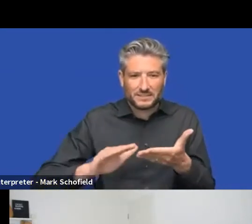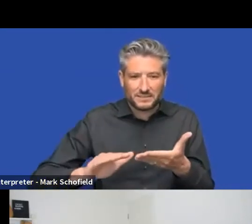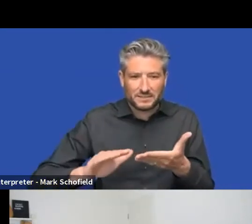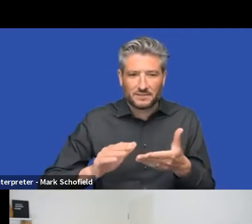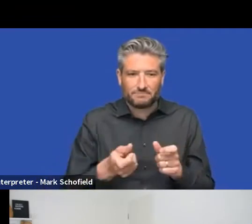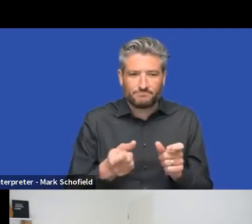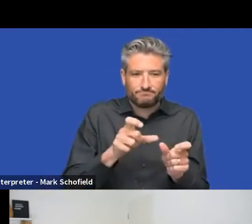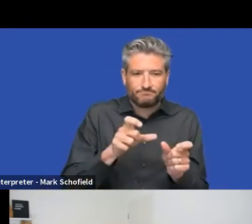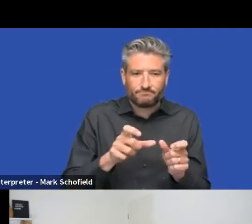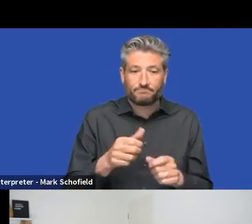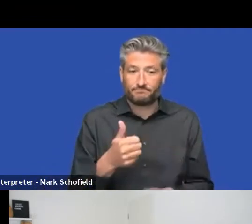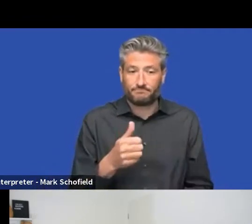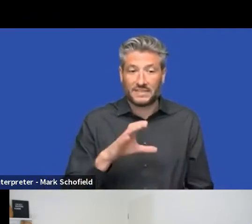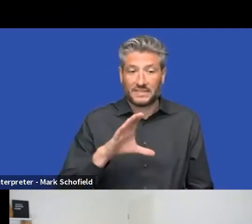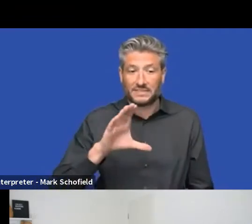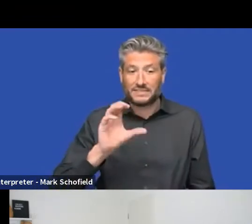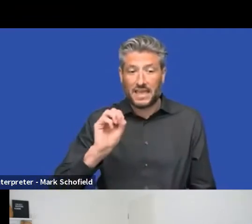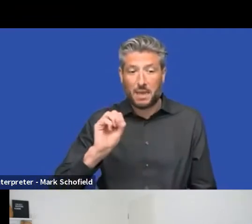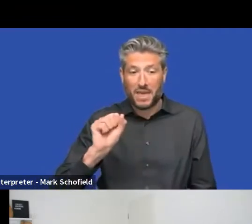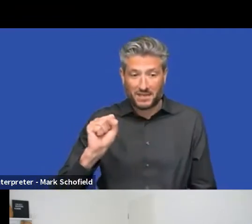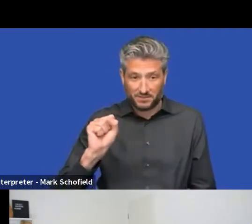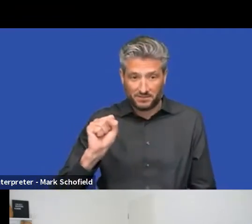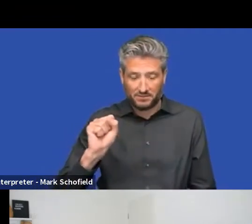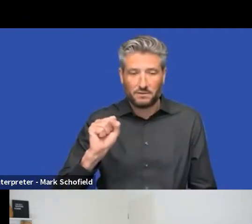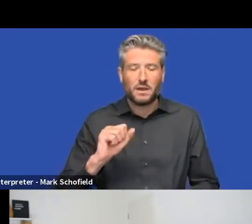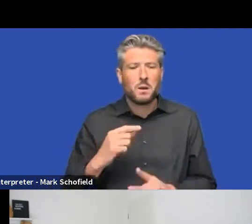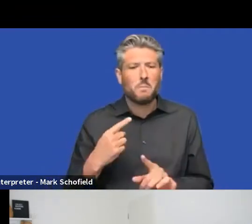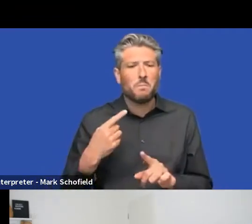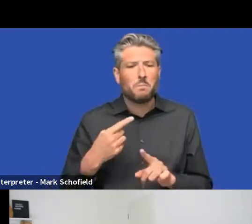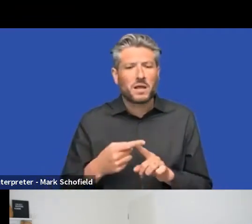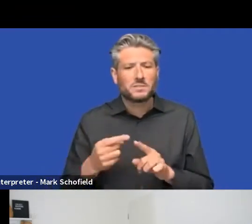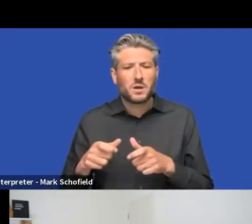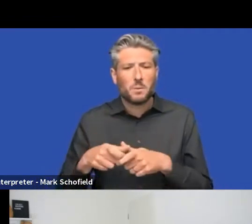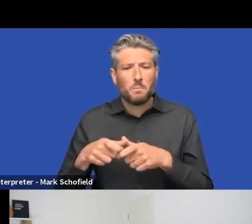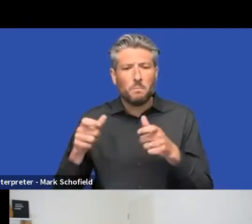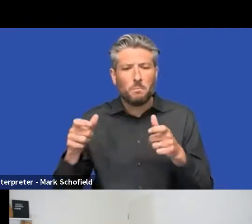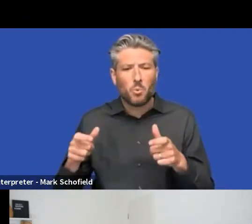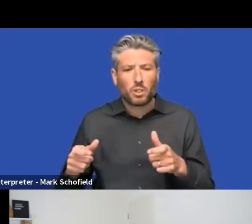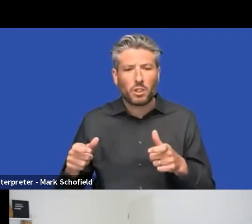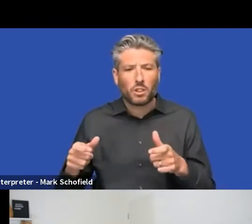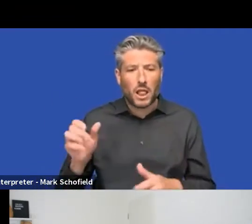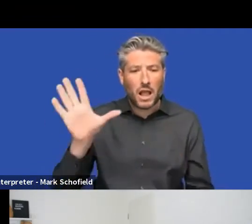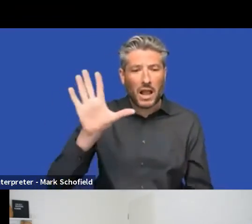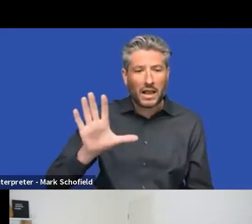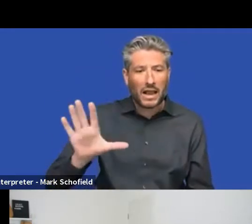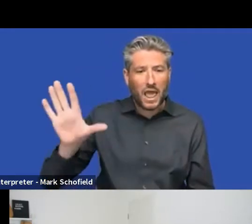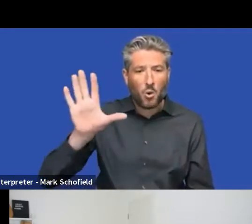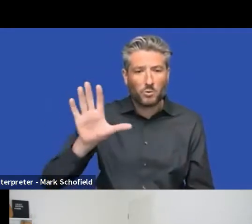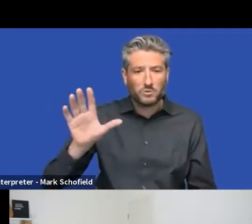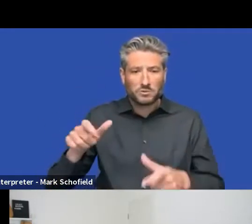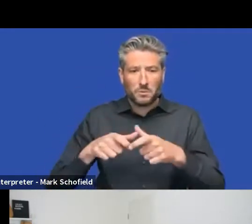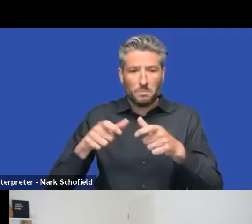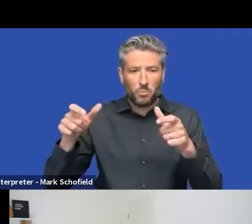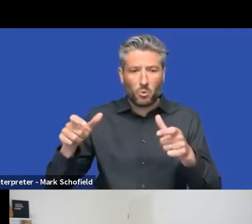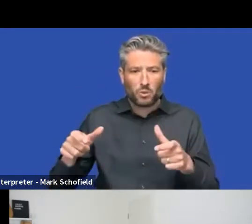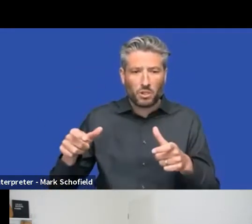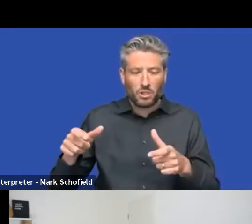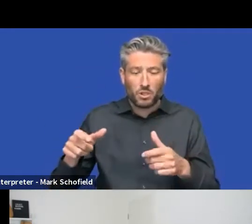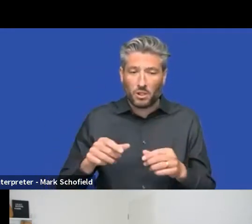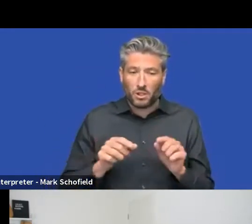have a cloud portal, uh, which, uh, also need features. And if, uh, they're all great teams and themselves, but sometimes they